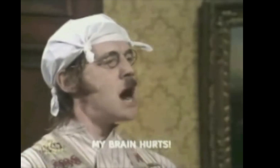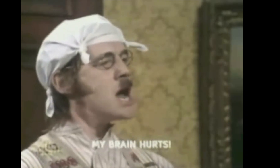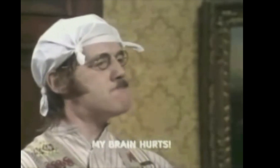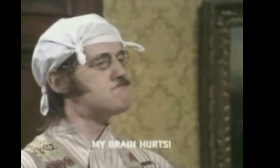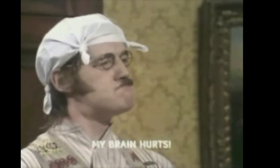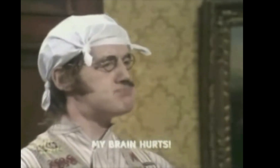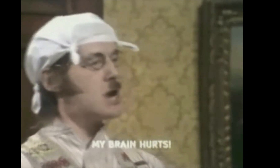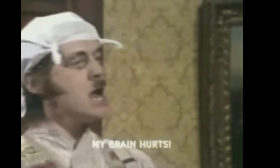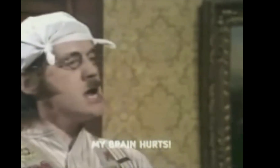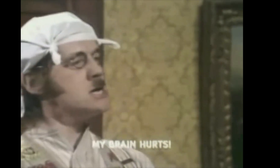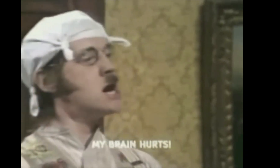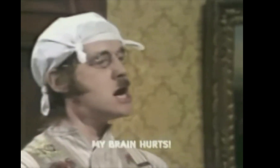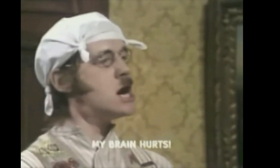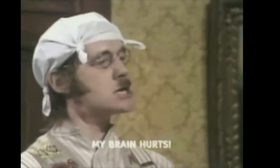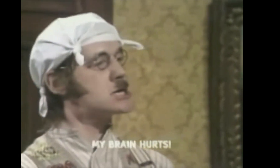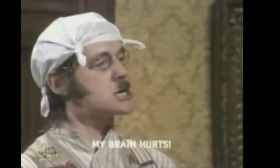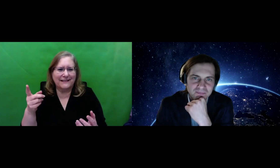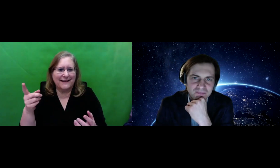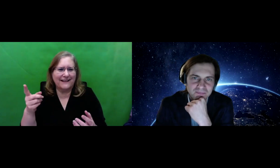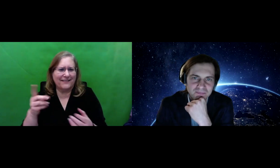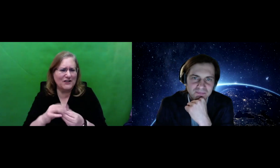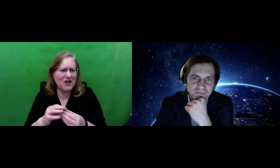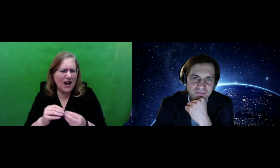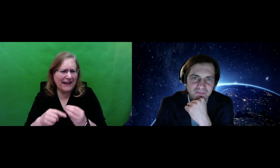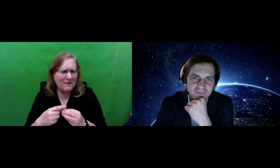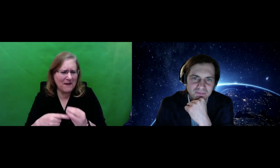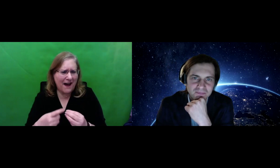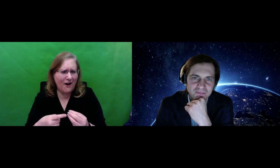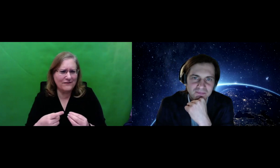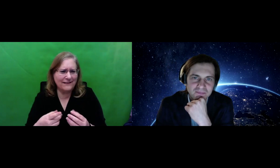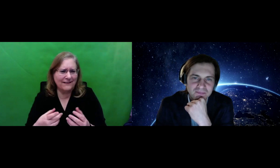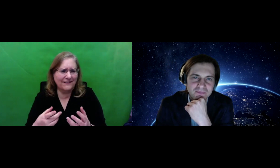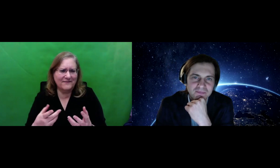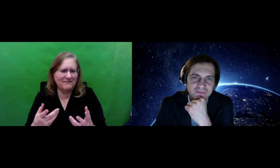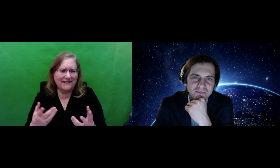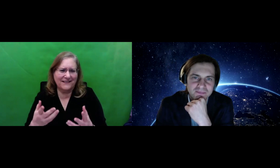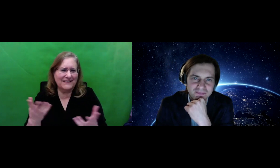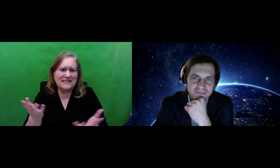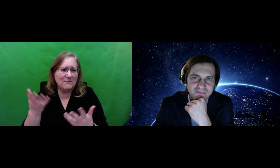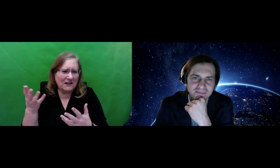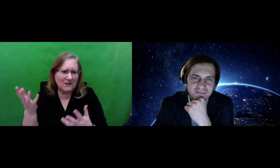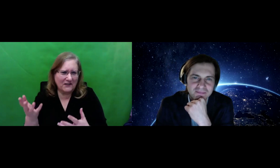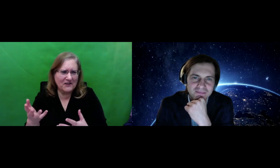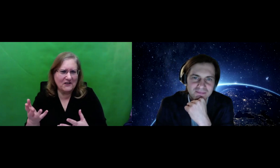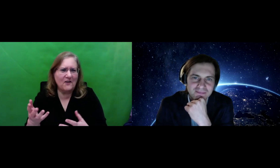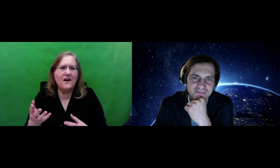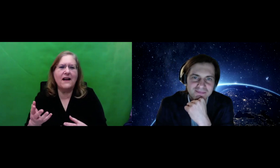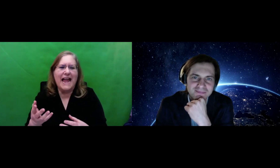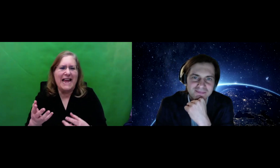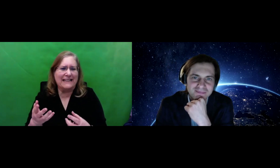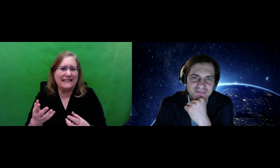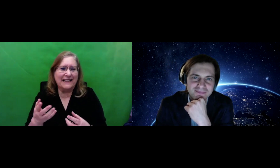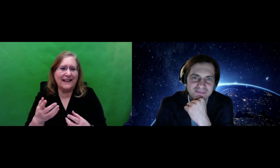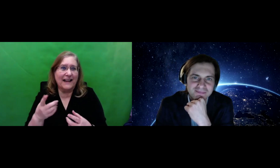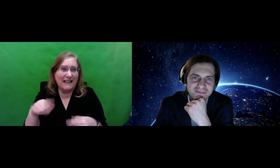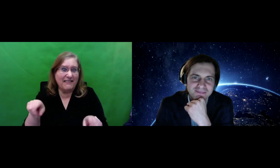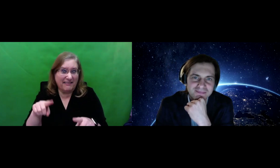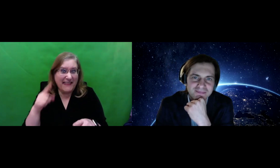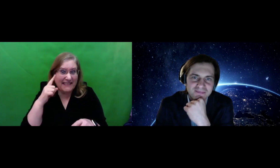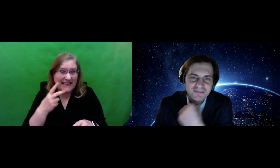My brain hurts! They're talking about something or other, you know, and